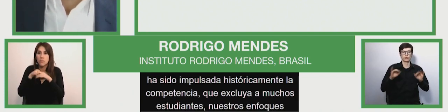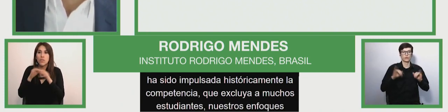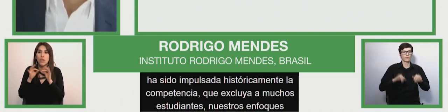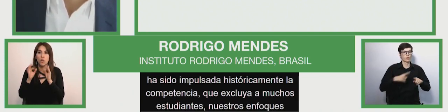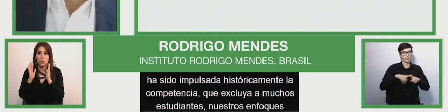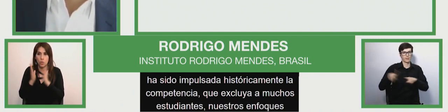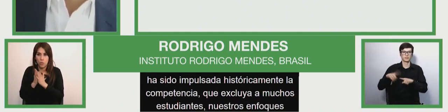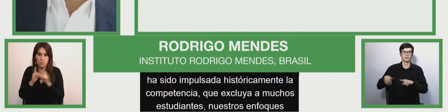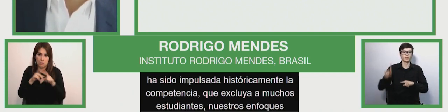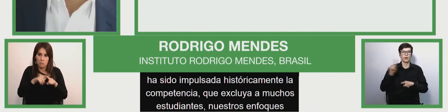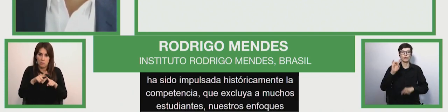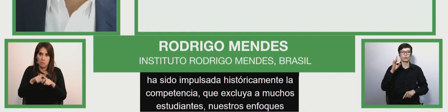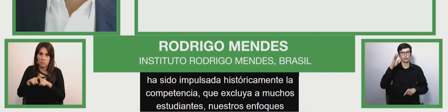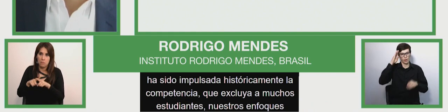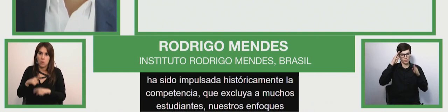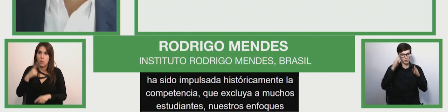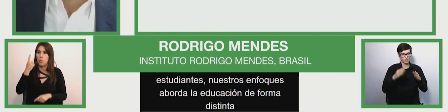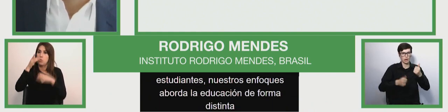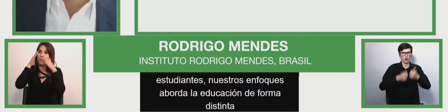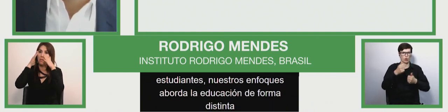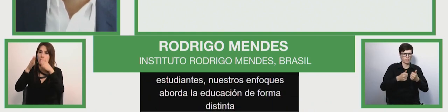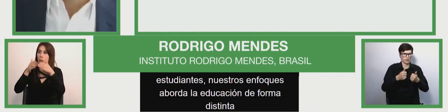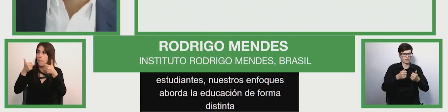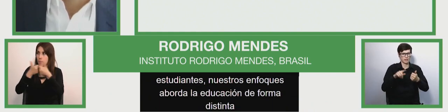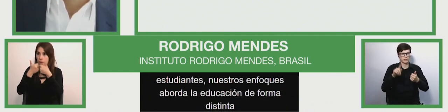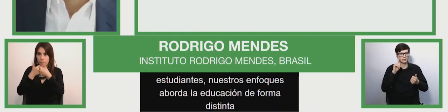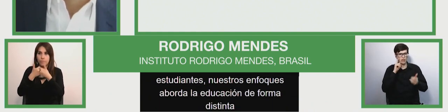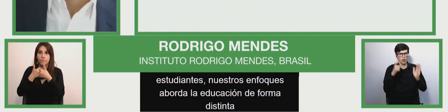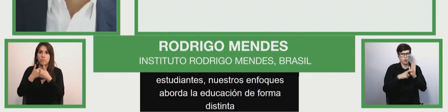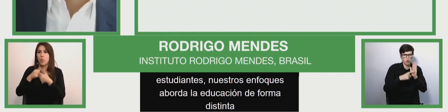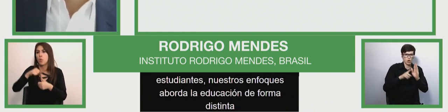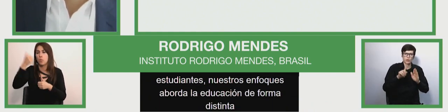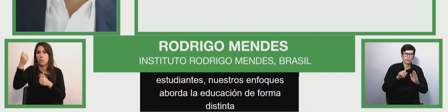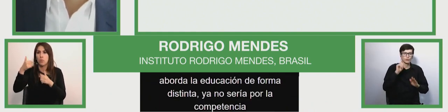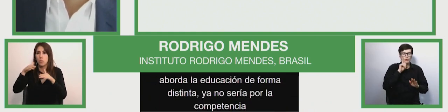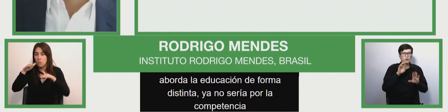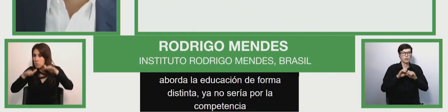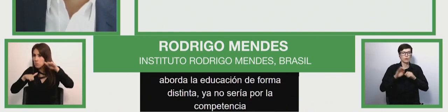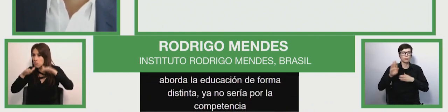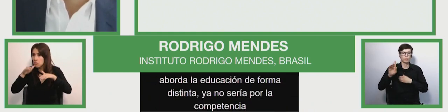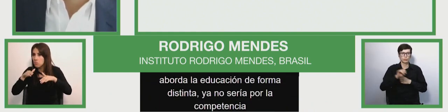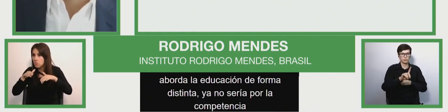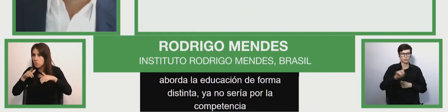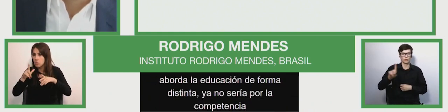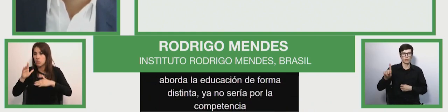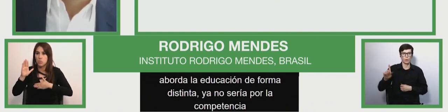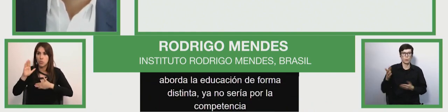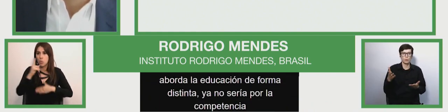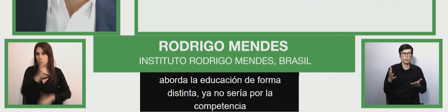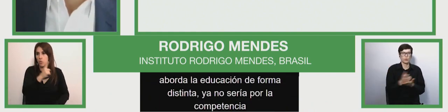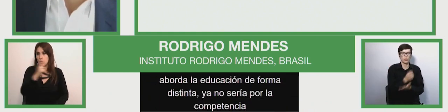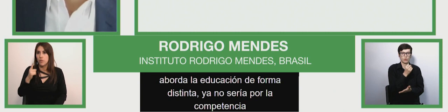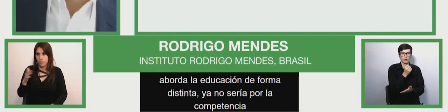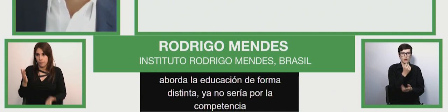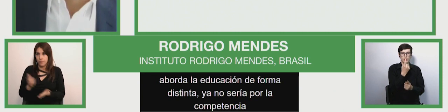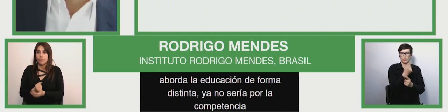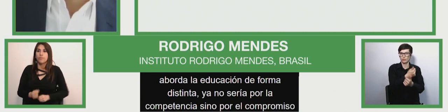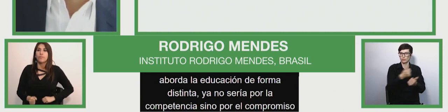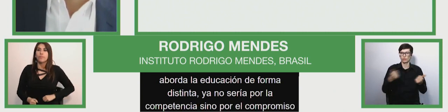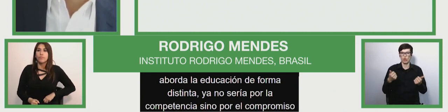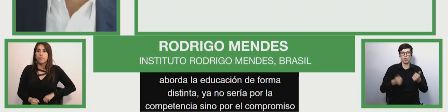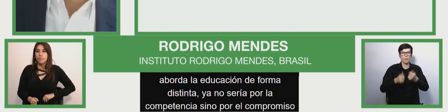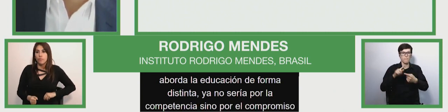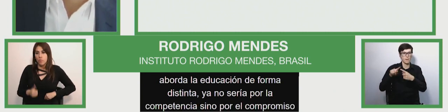approaches physical education in a different way. No longer guided by competition,